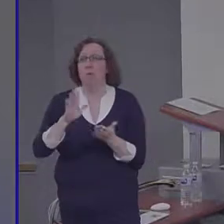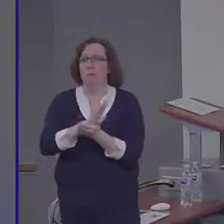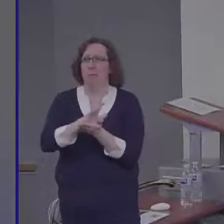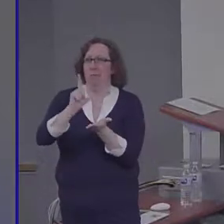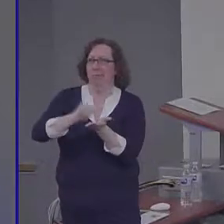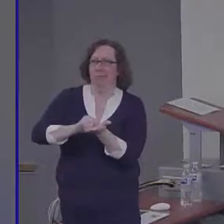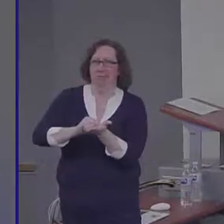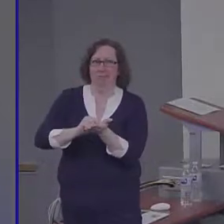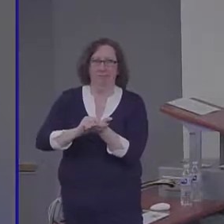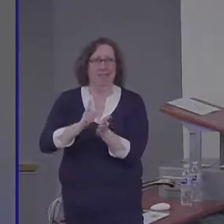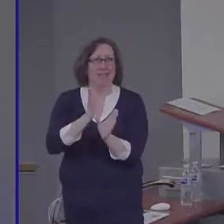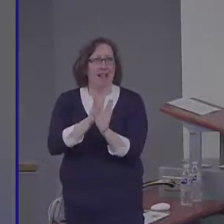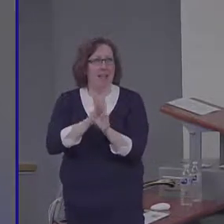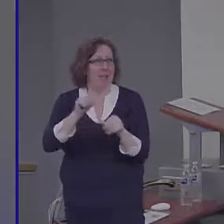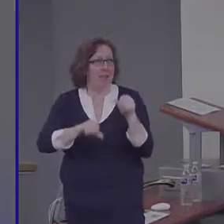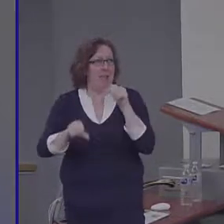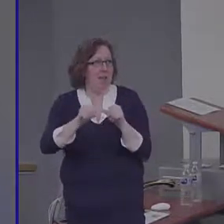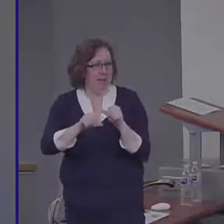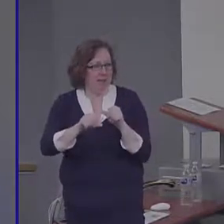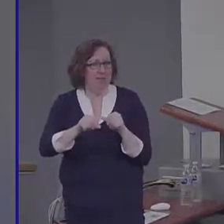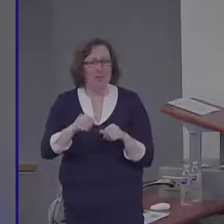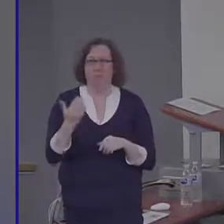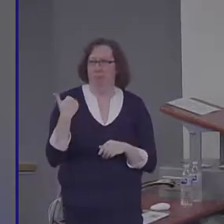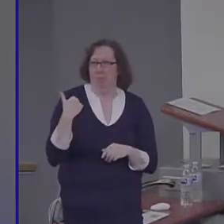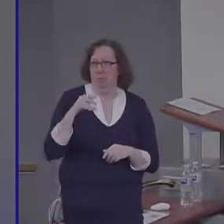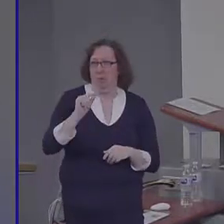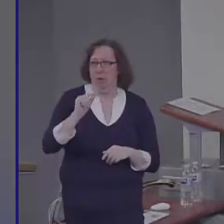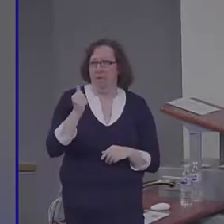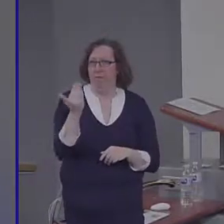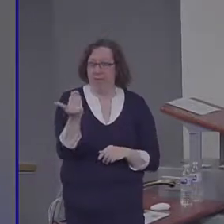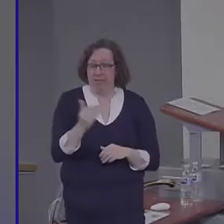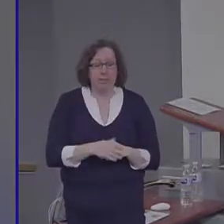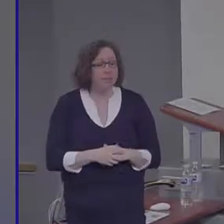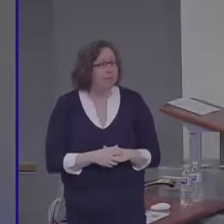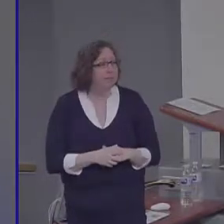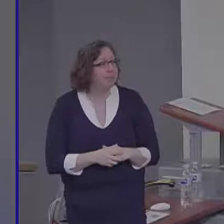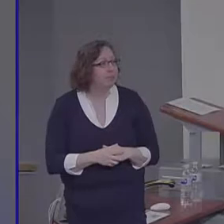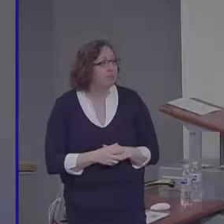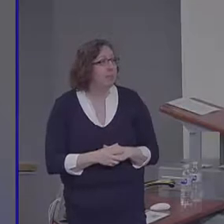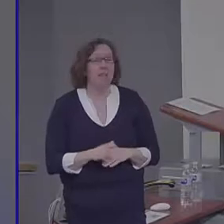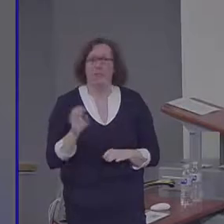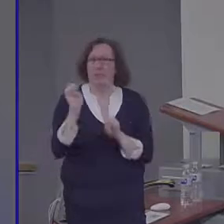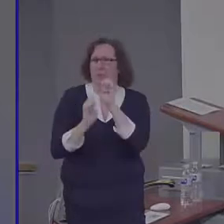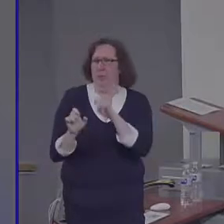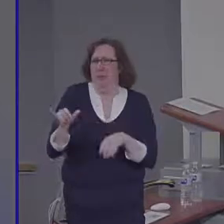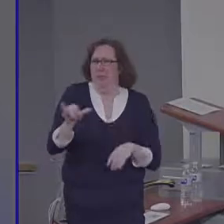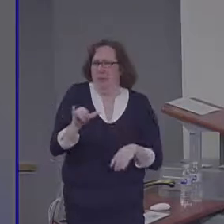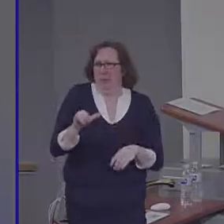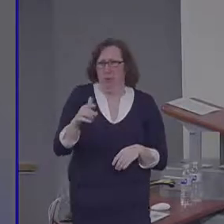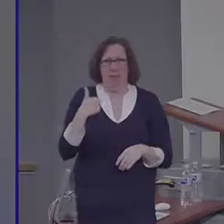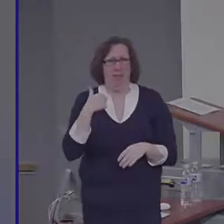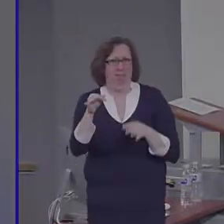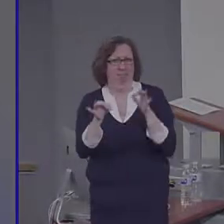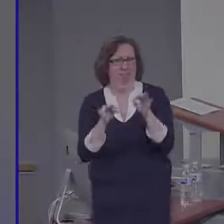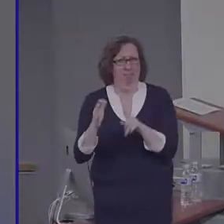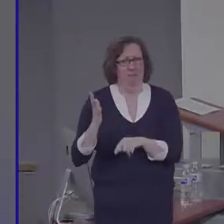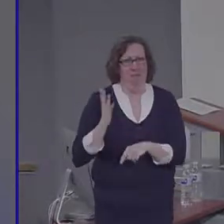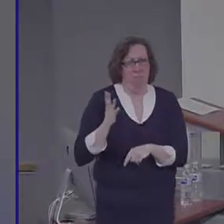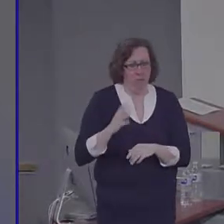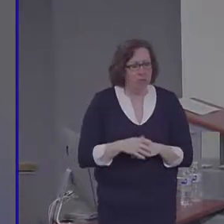2015. The setup is pretty much as I told you before, it's just young adults